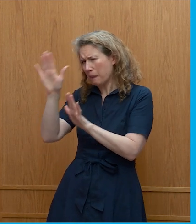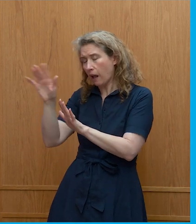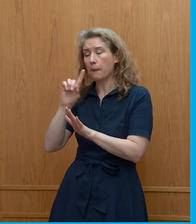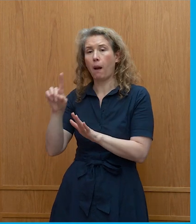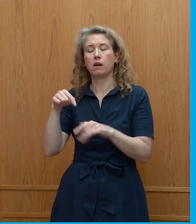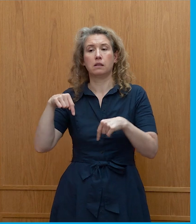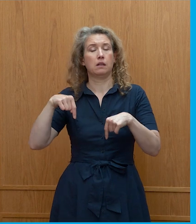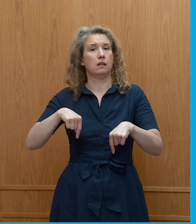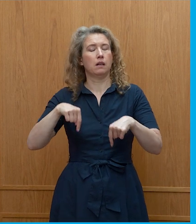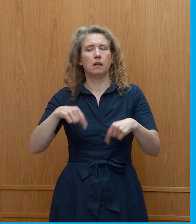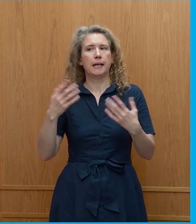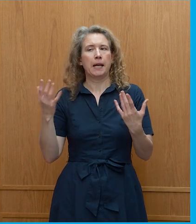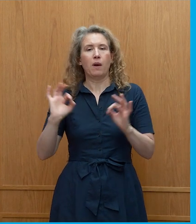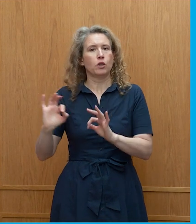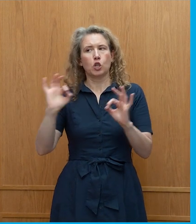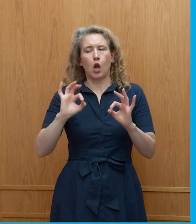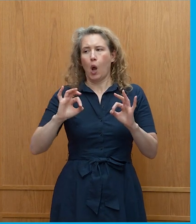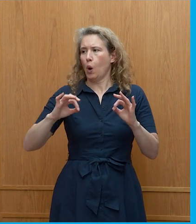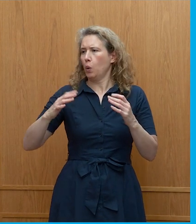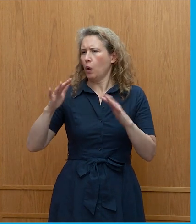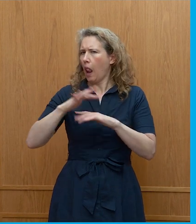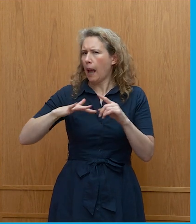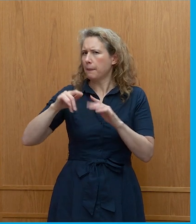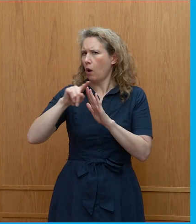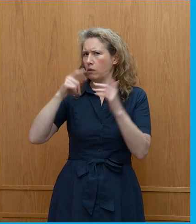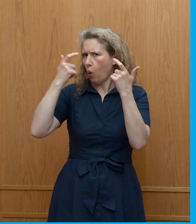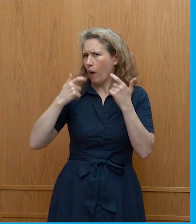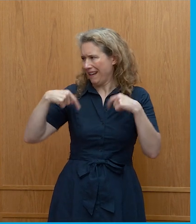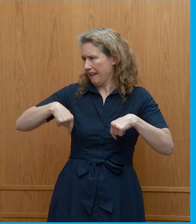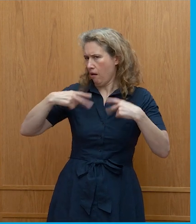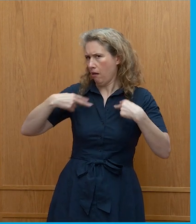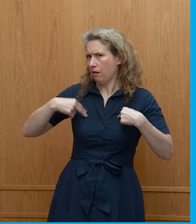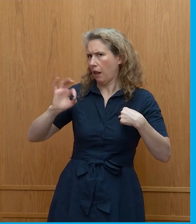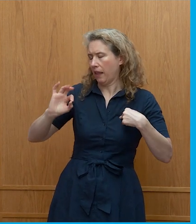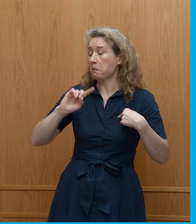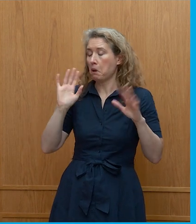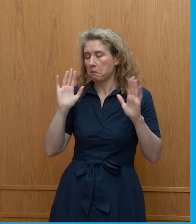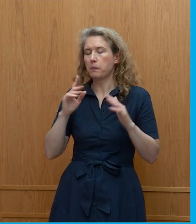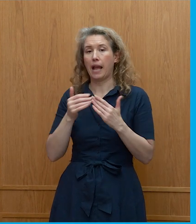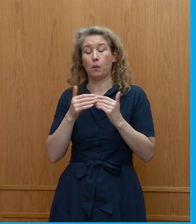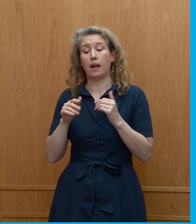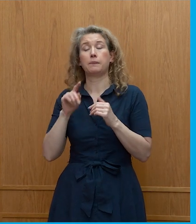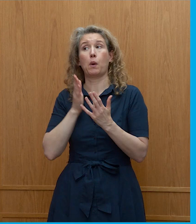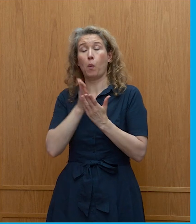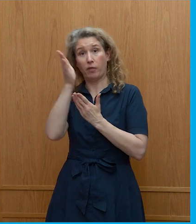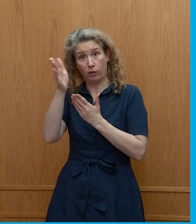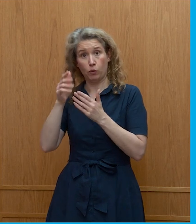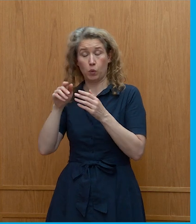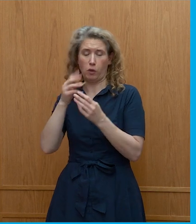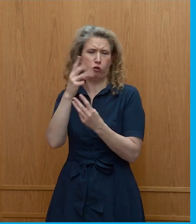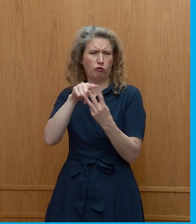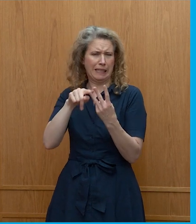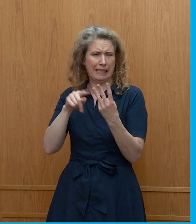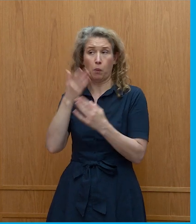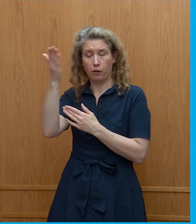have a climate lawyer on the panel. However, the end result of those three cases was